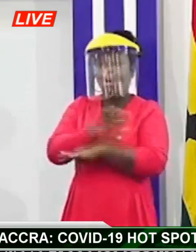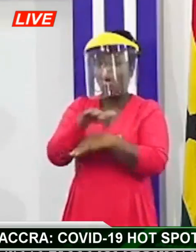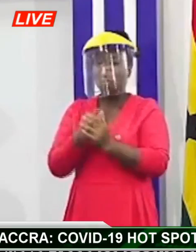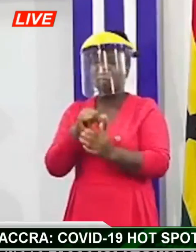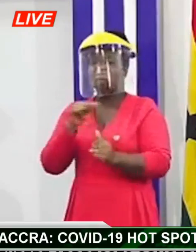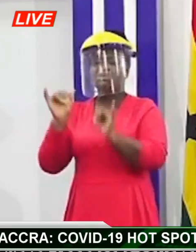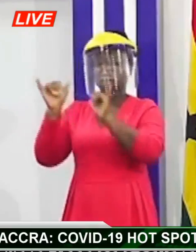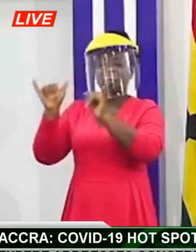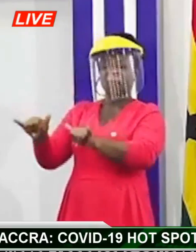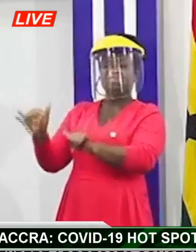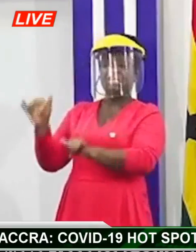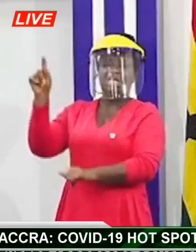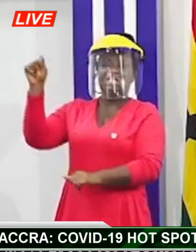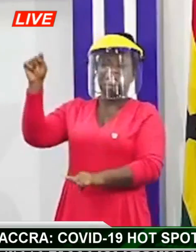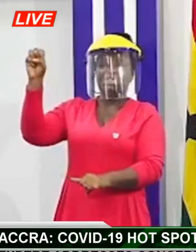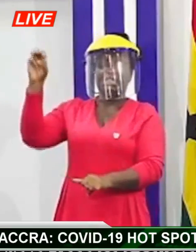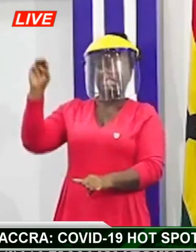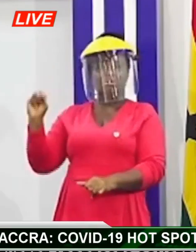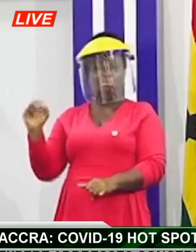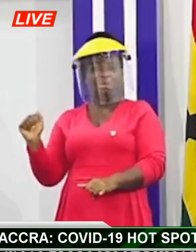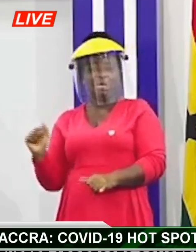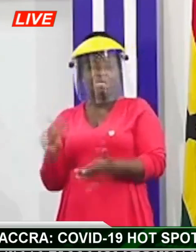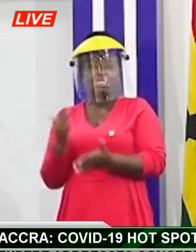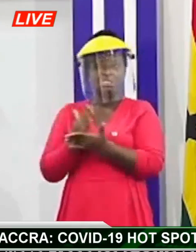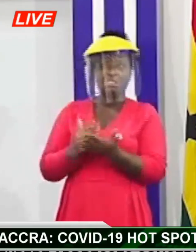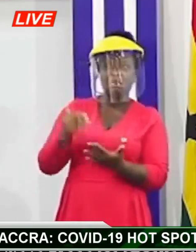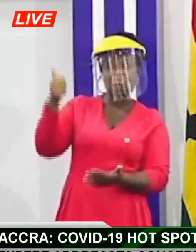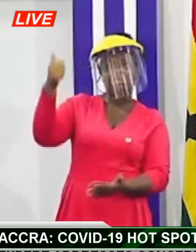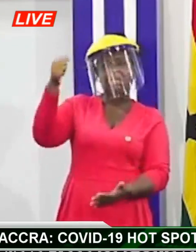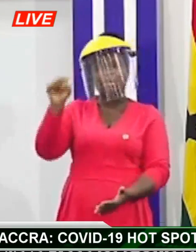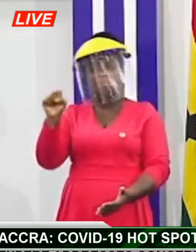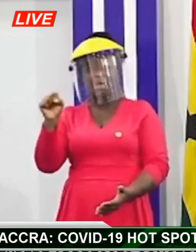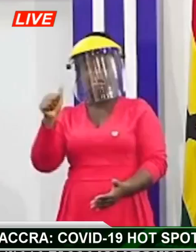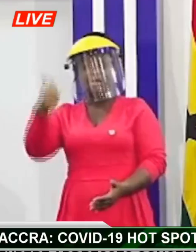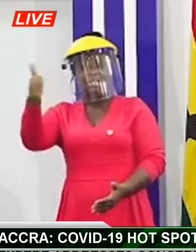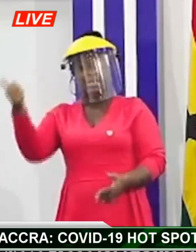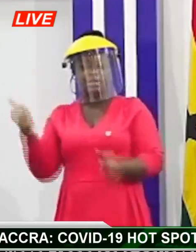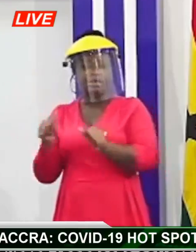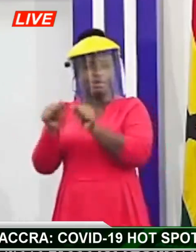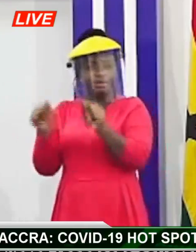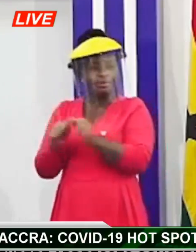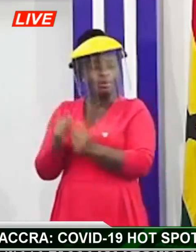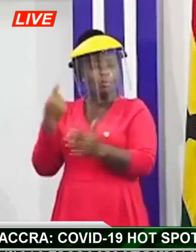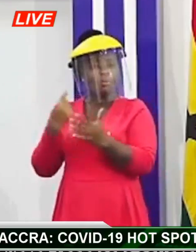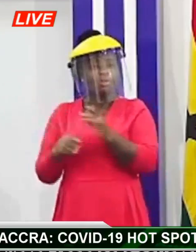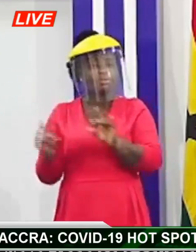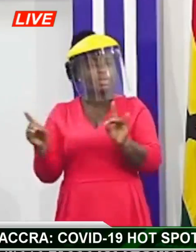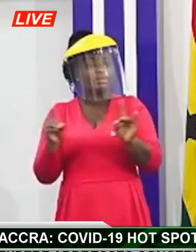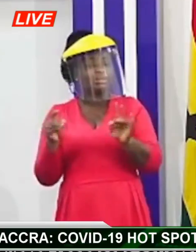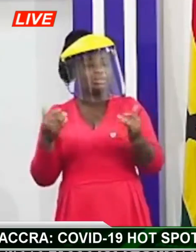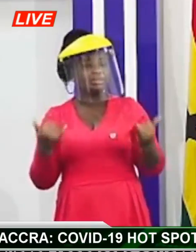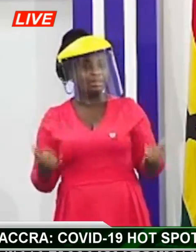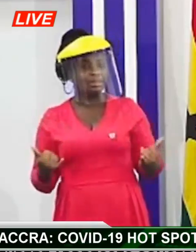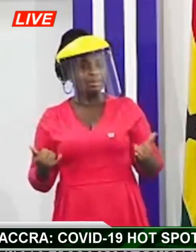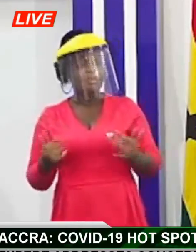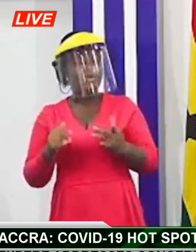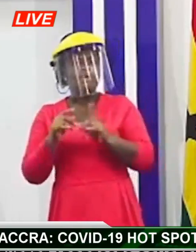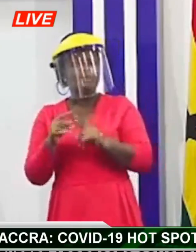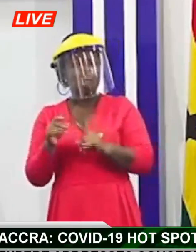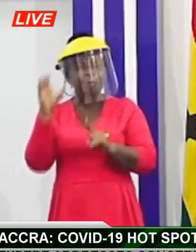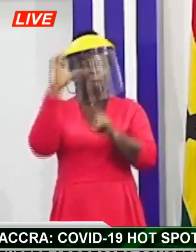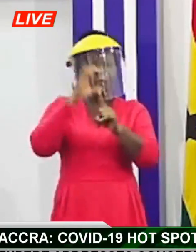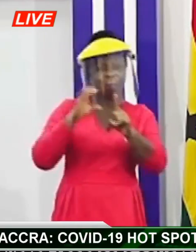they're living in ashayama and lejokuku and the rest so that is that we have we allocated